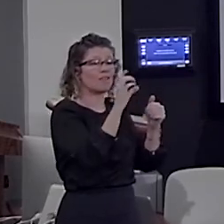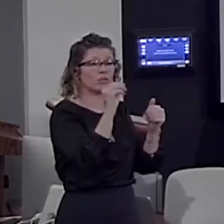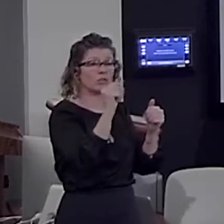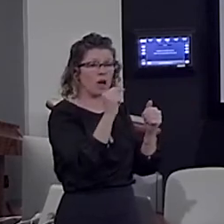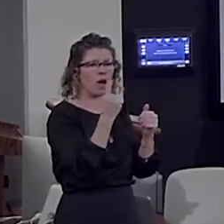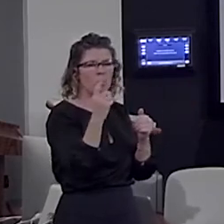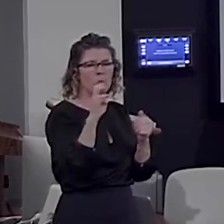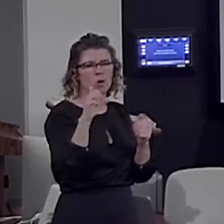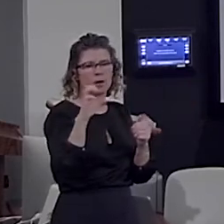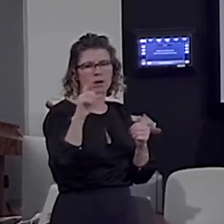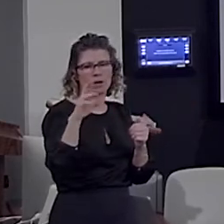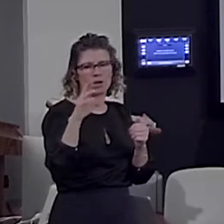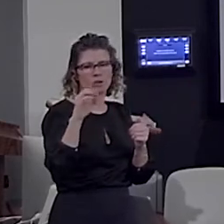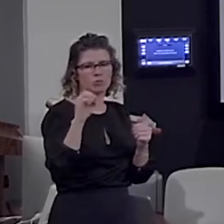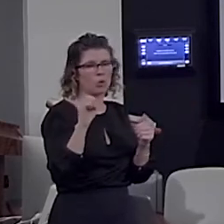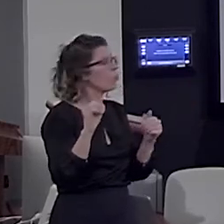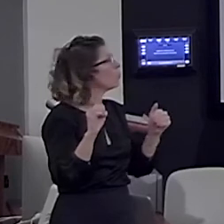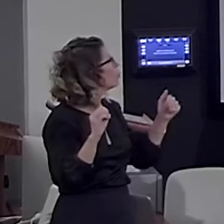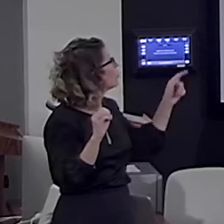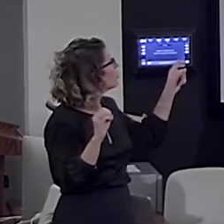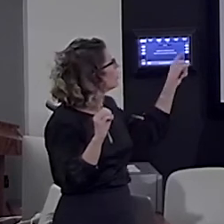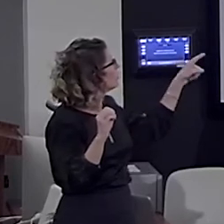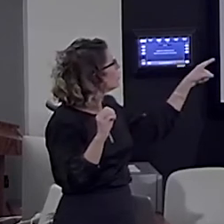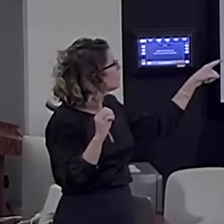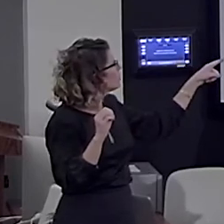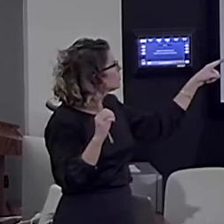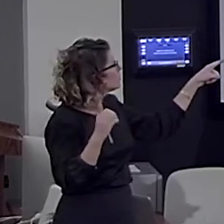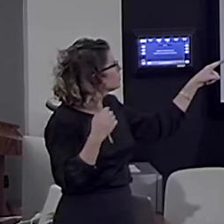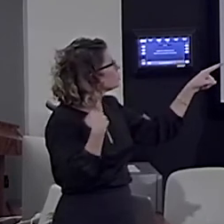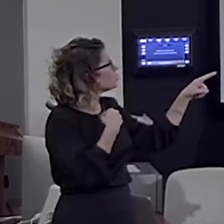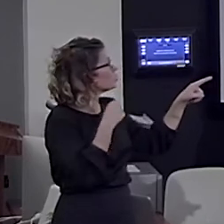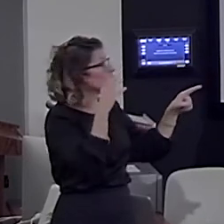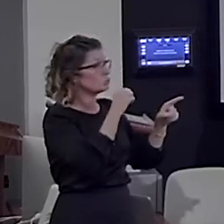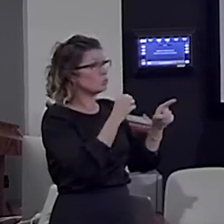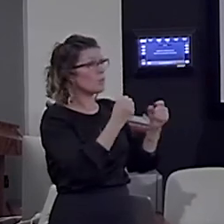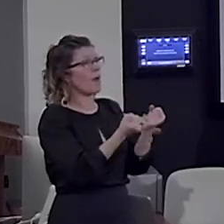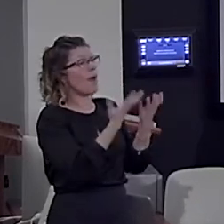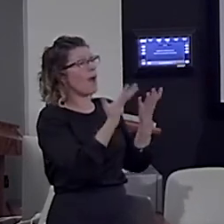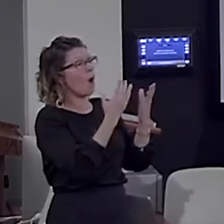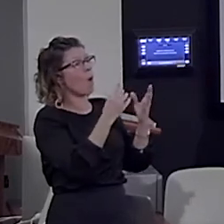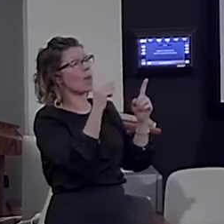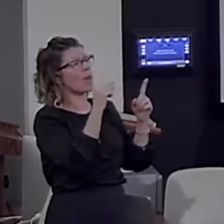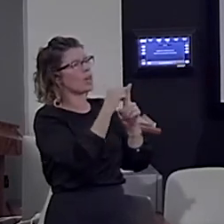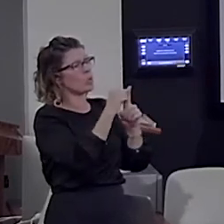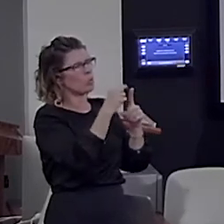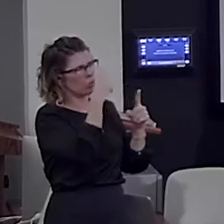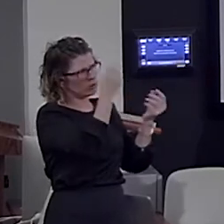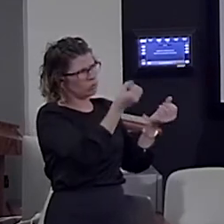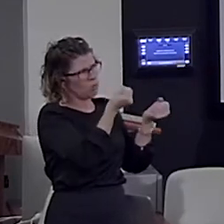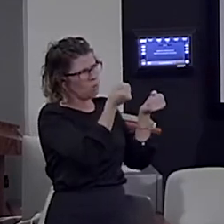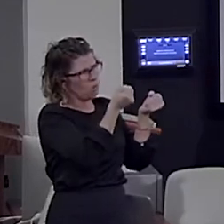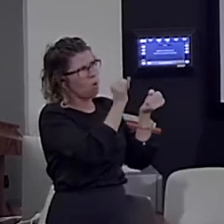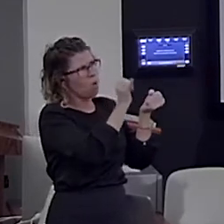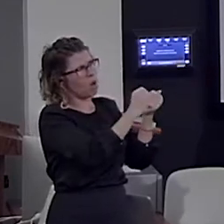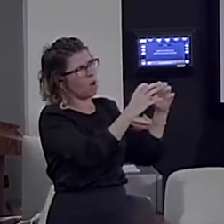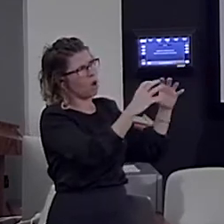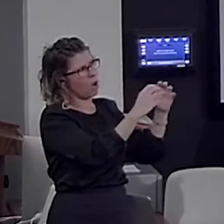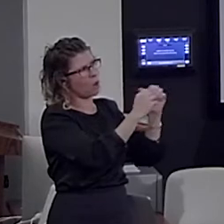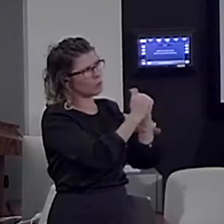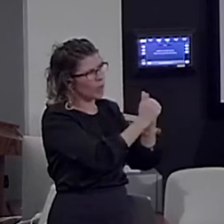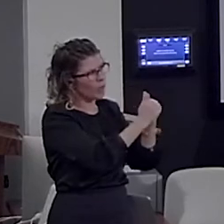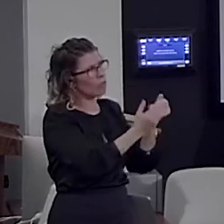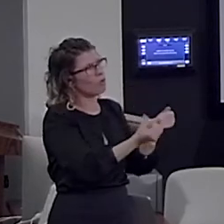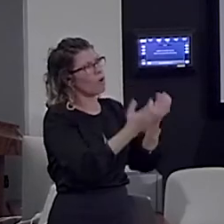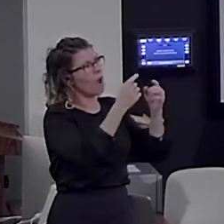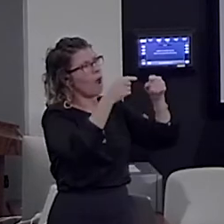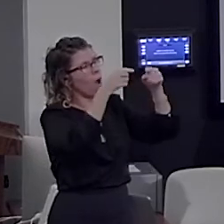and what you are seeing is the weight of the number of pending words, and the weight of the number of closed constituents. So, this variable and